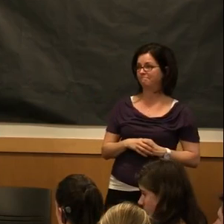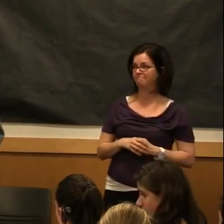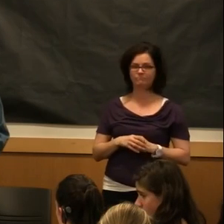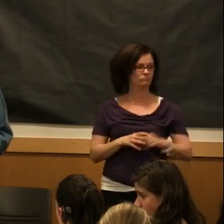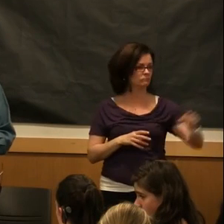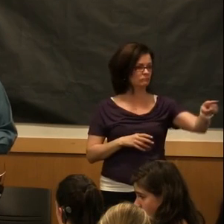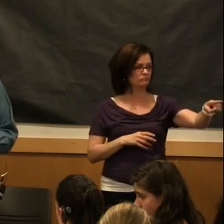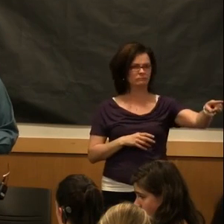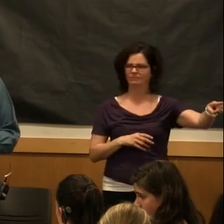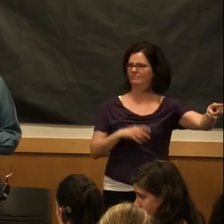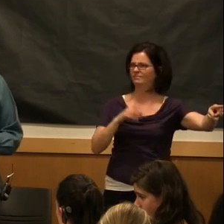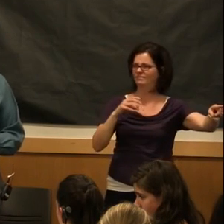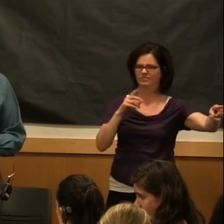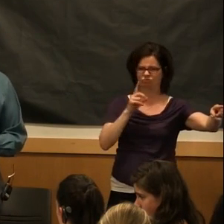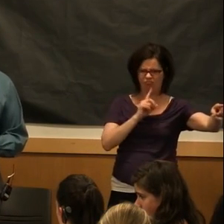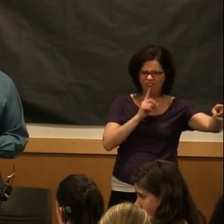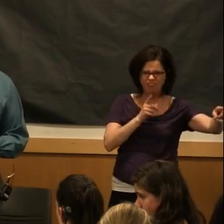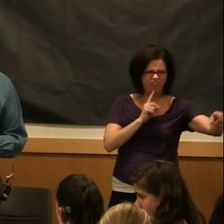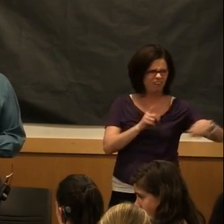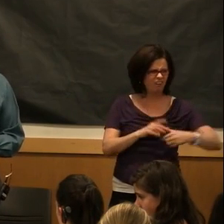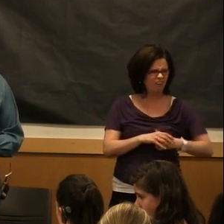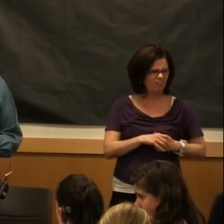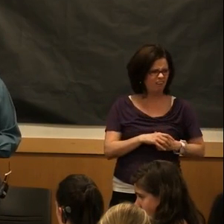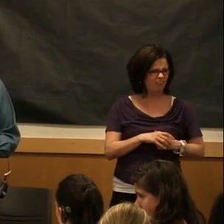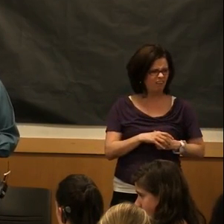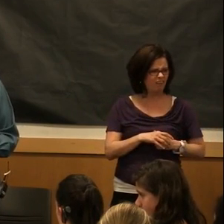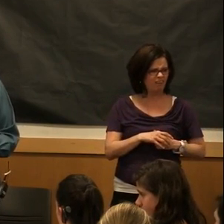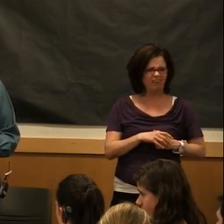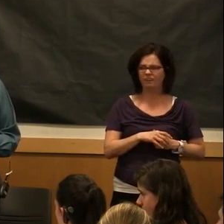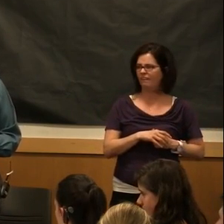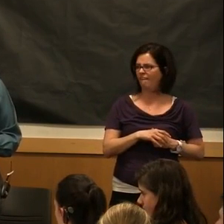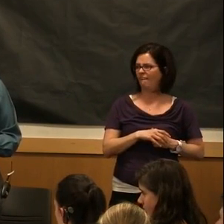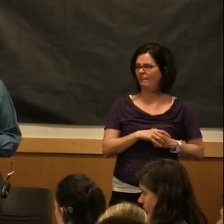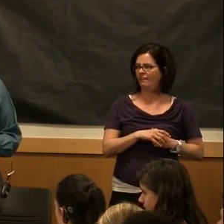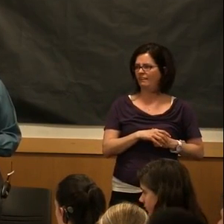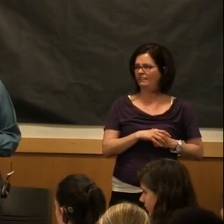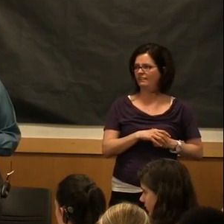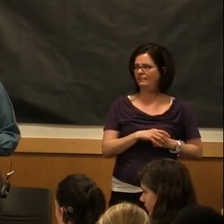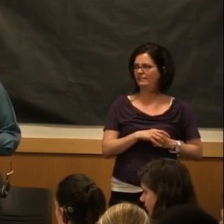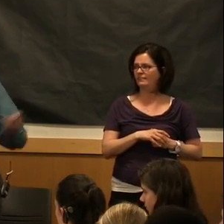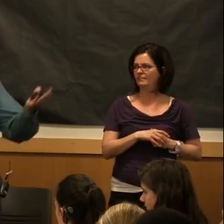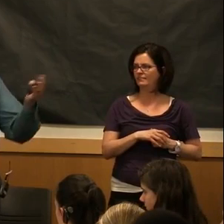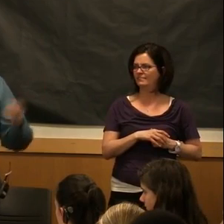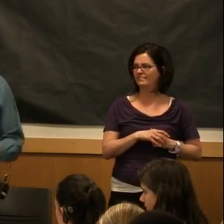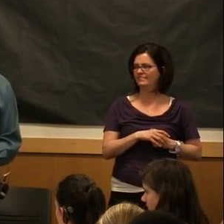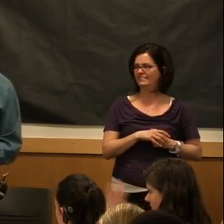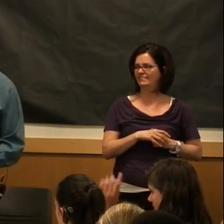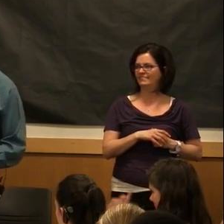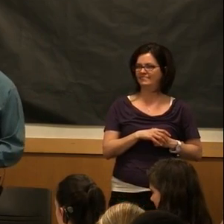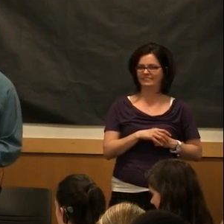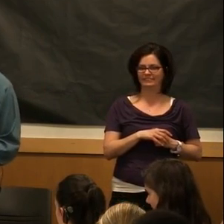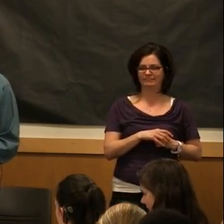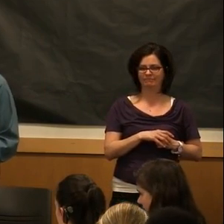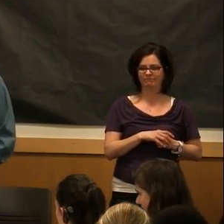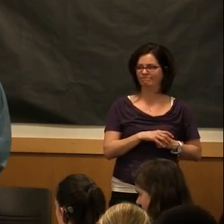Really? Yes. Mm-hmm. A competition who can tie it fast. Wow. Exactly.